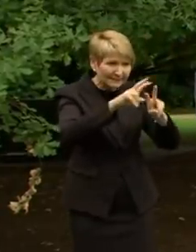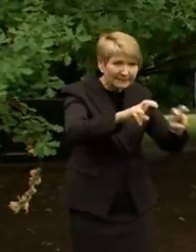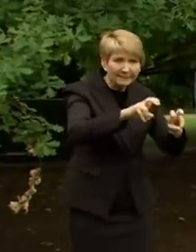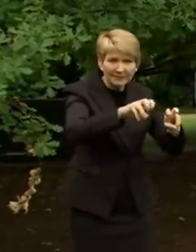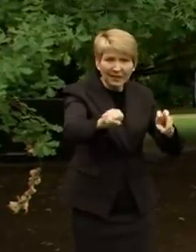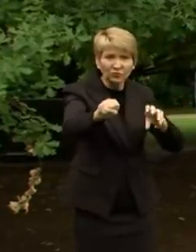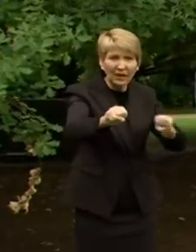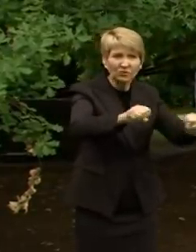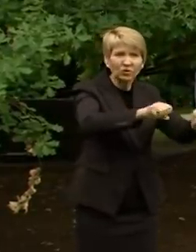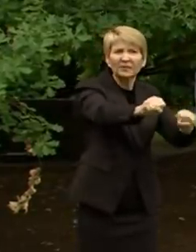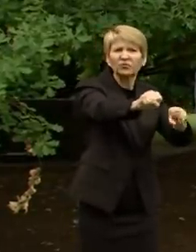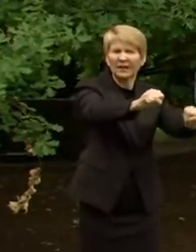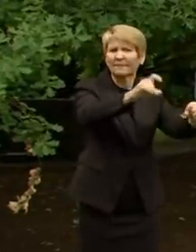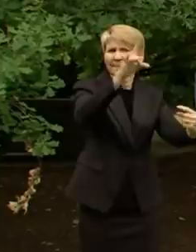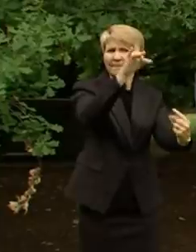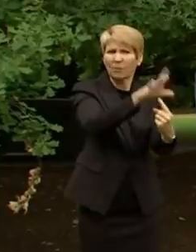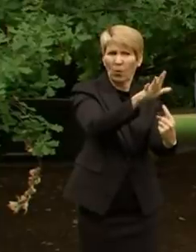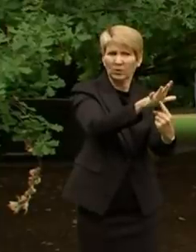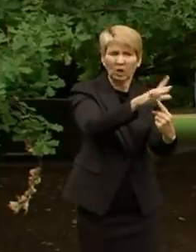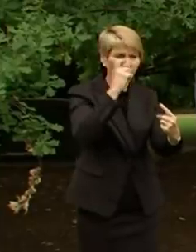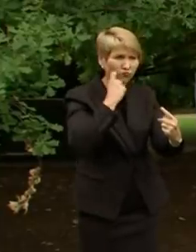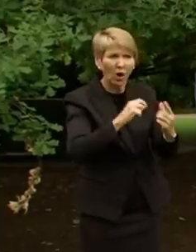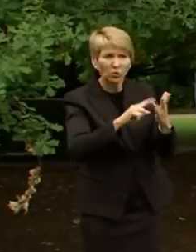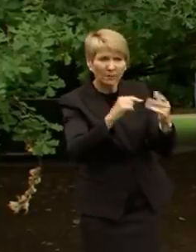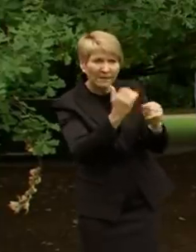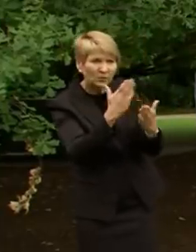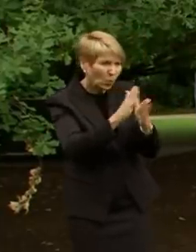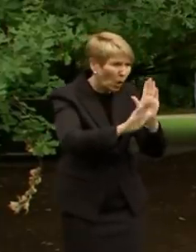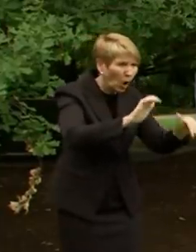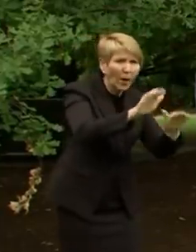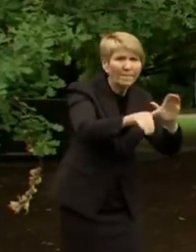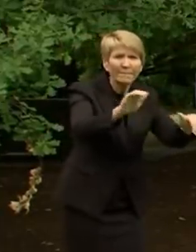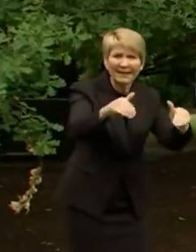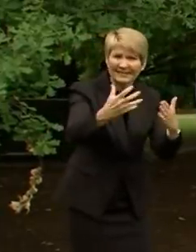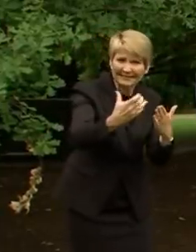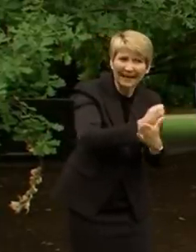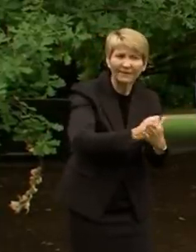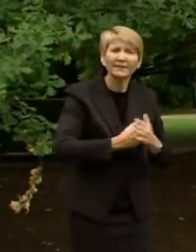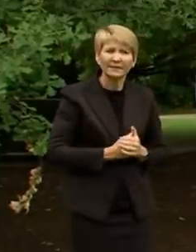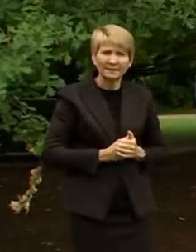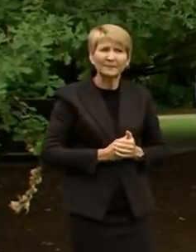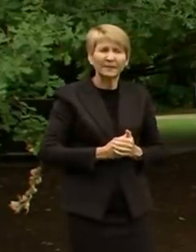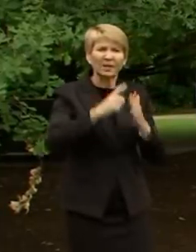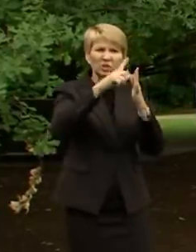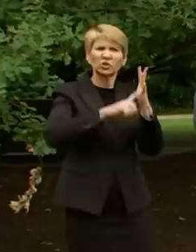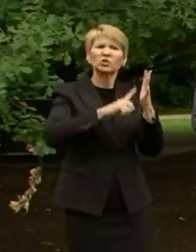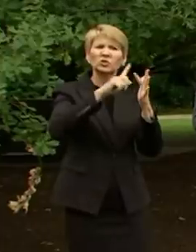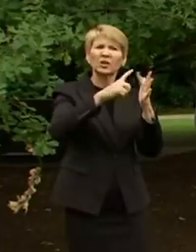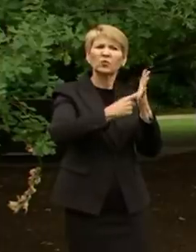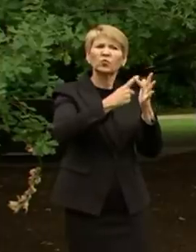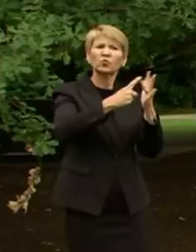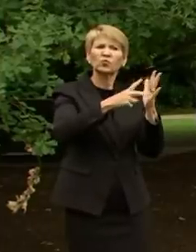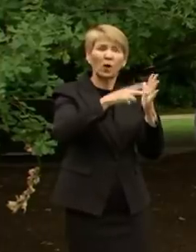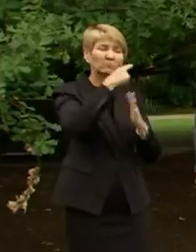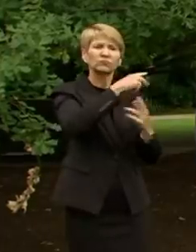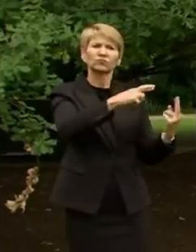more people and then putting a public health response around them. We will be able to up to... I think Gerrone will be able to take you through how